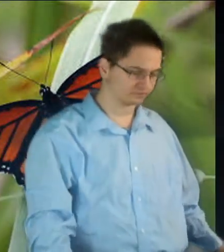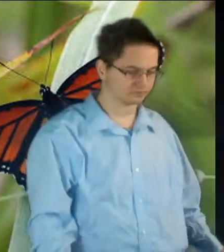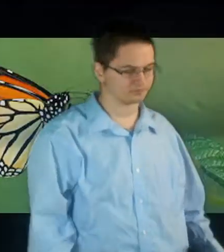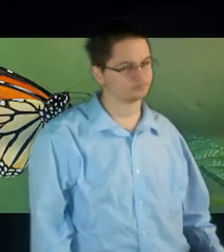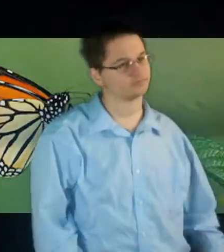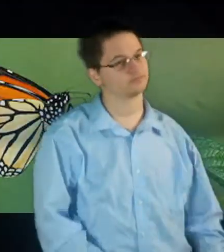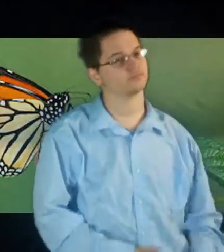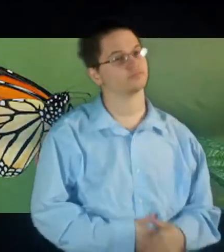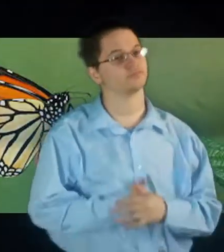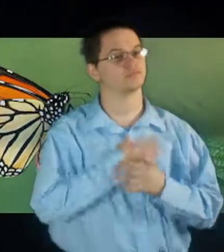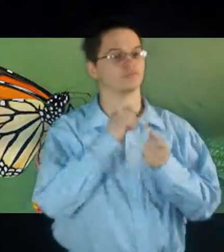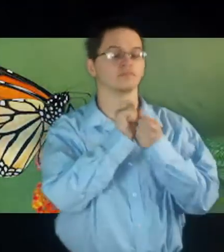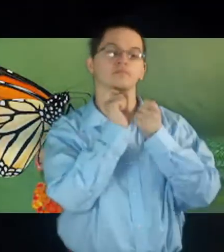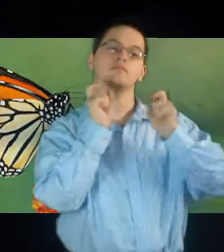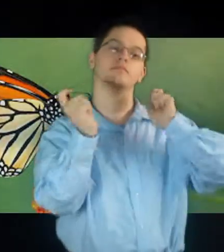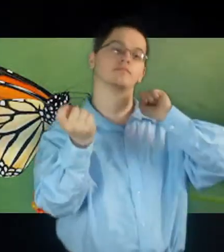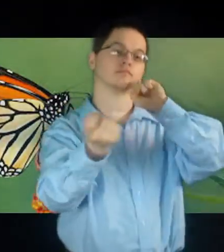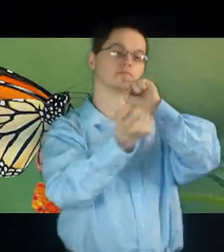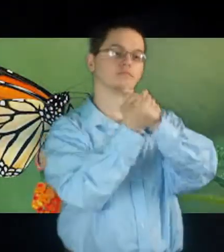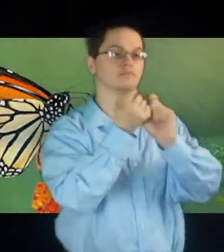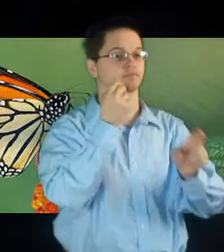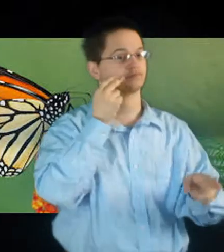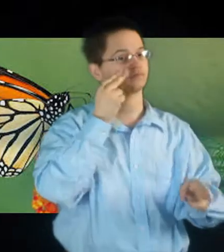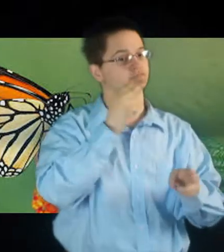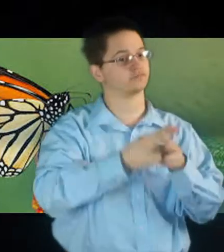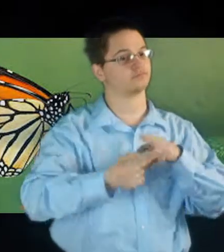She'll change her name today